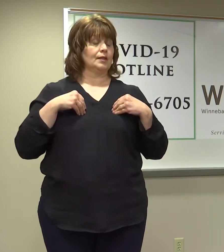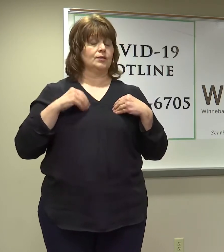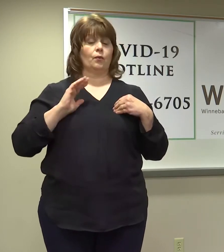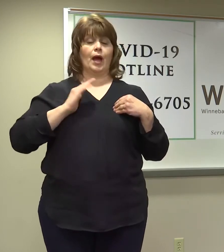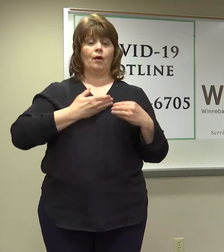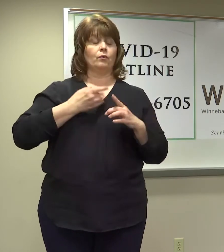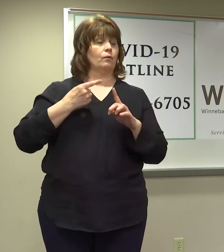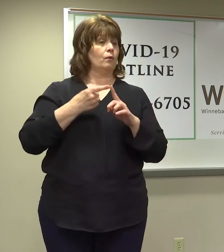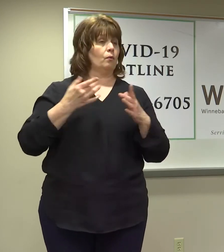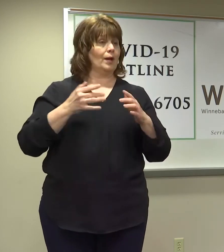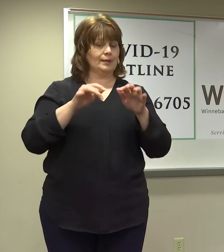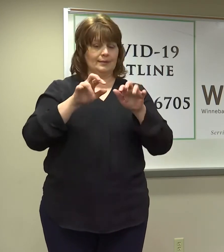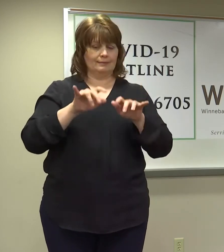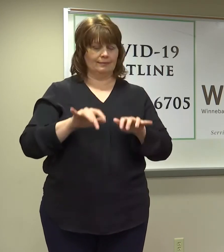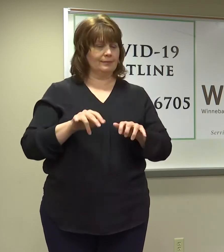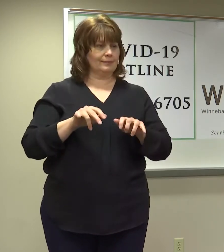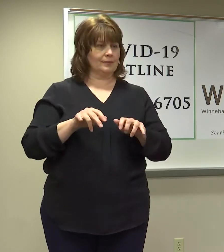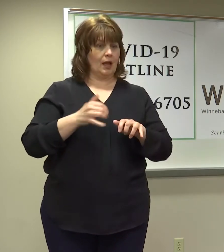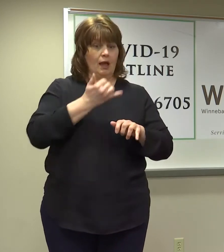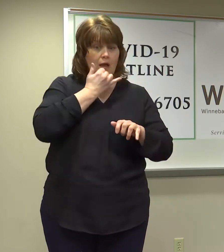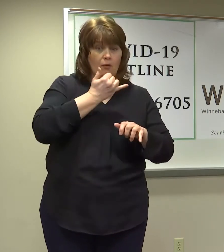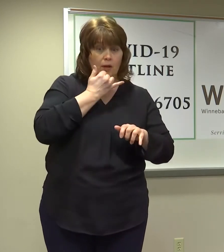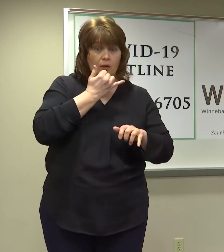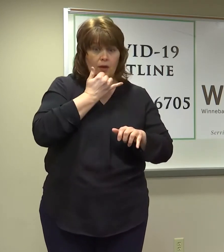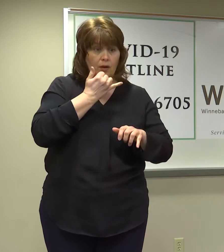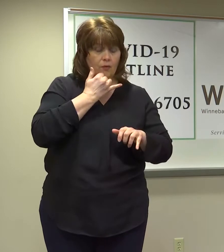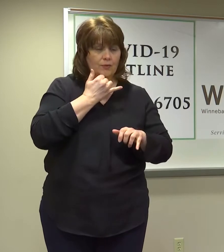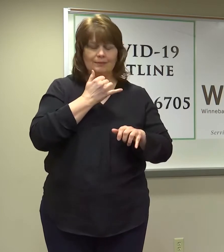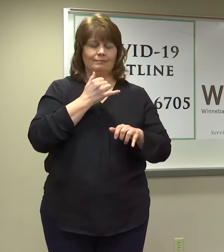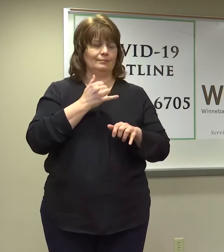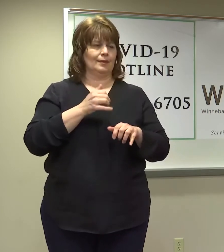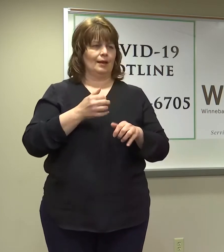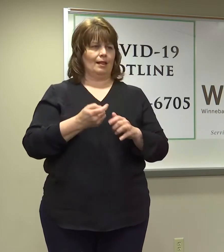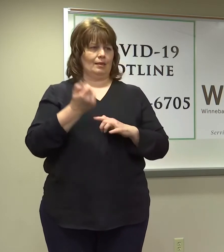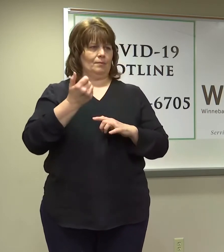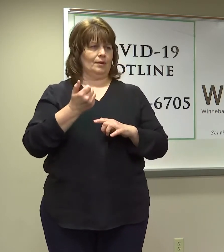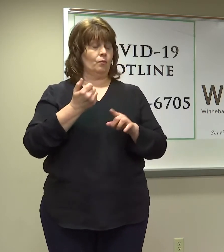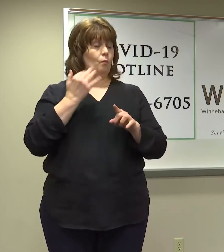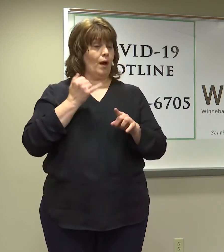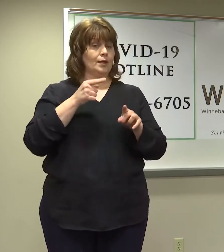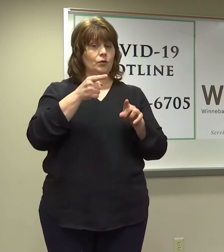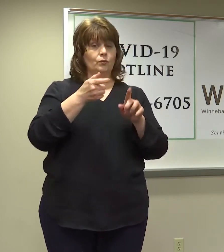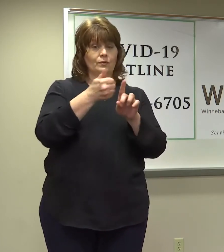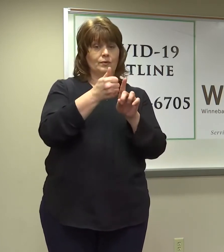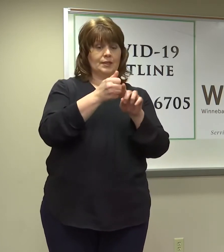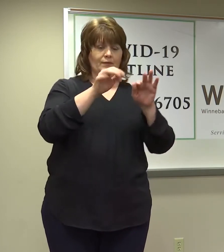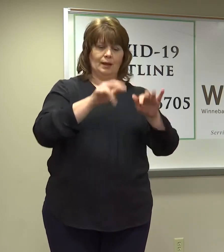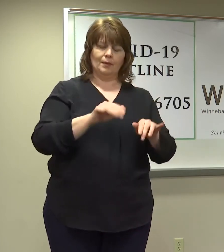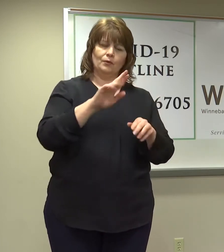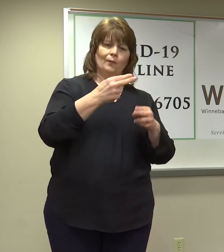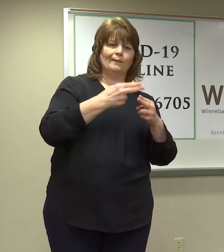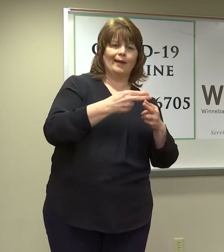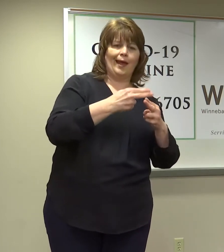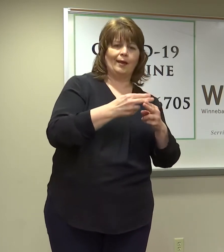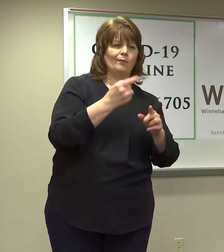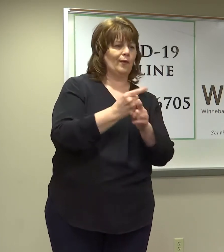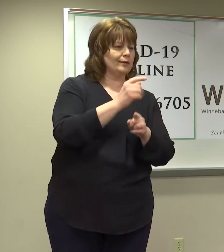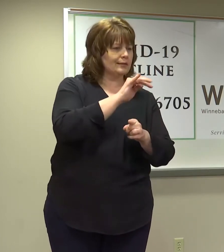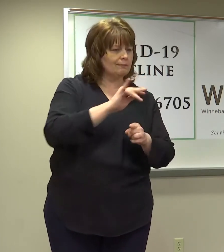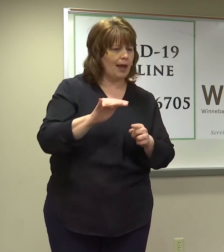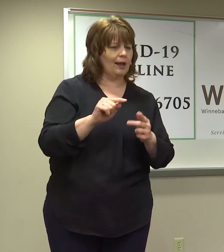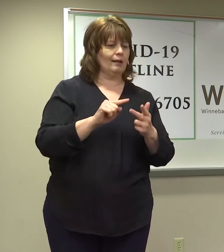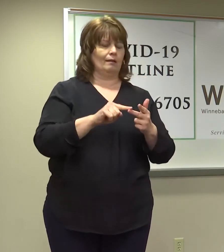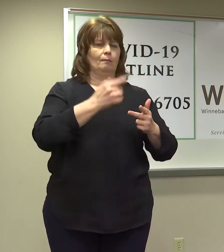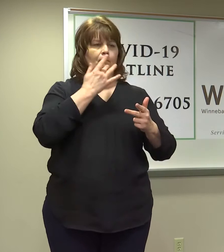errors because you will be putting in your own information, the correct spelling of your name, your birth date. We also understand that some